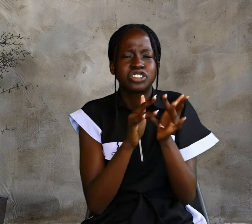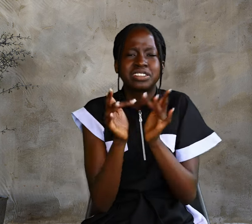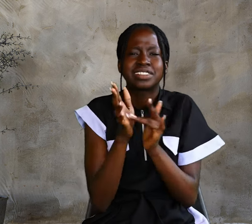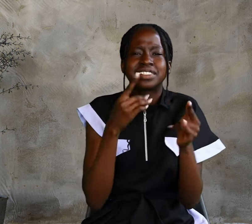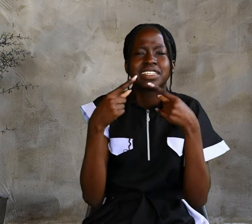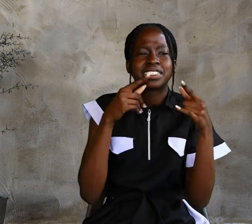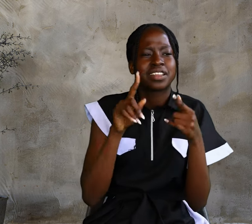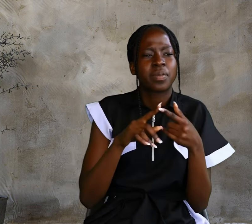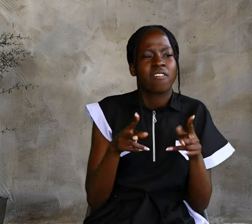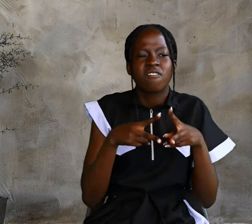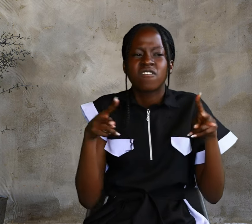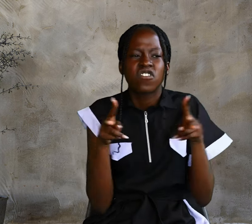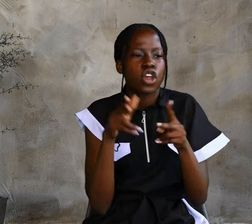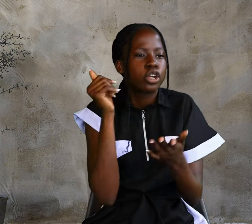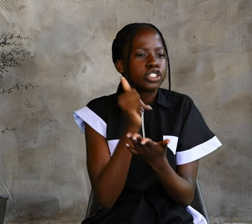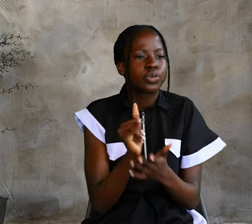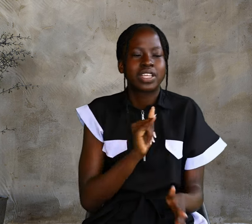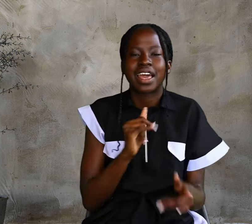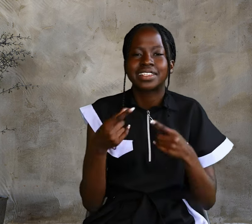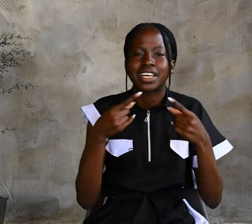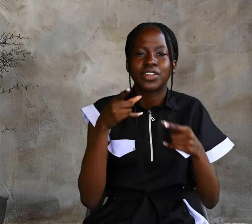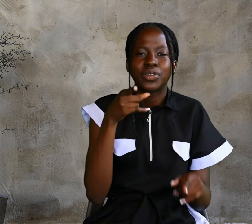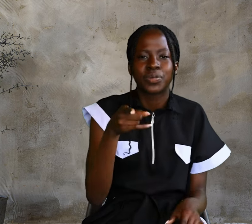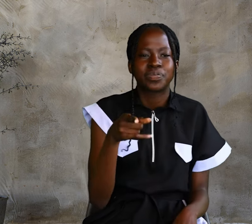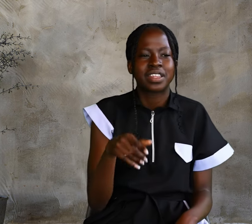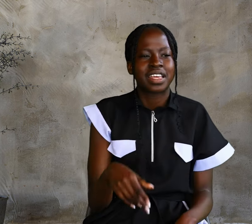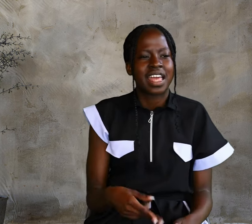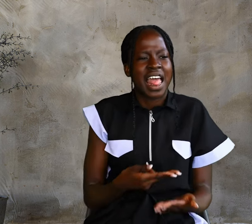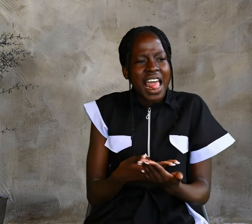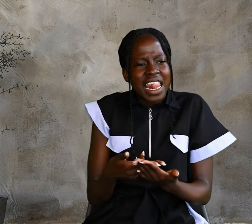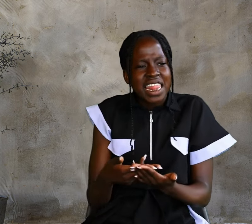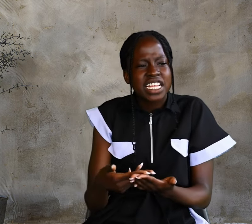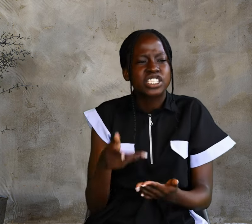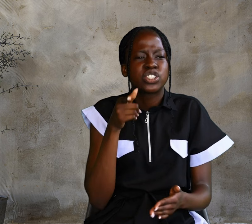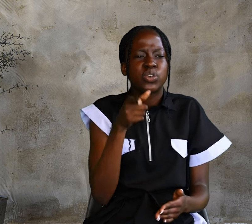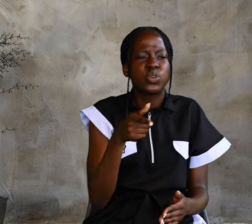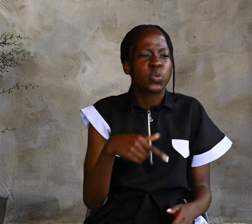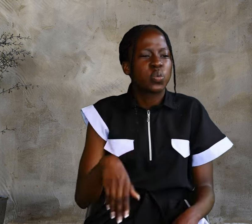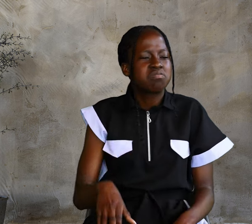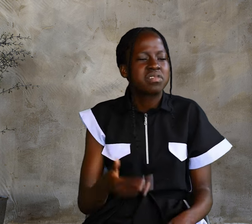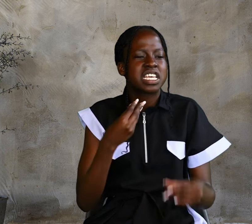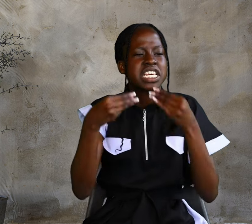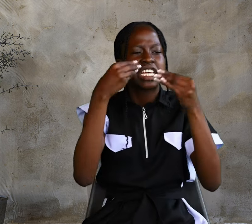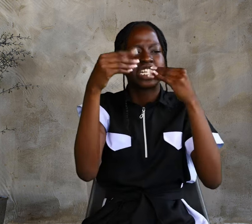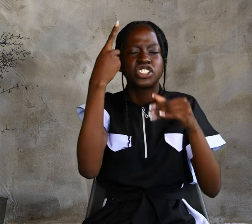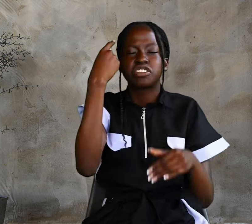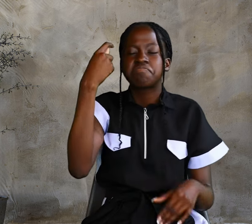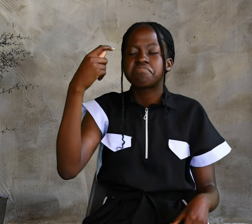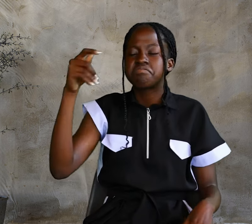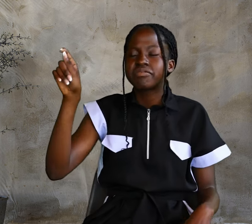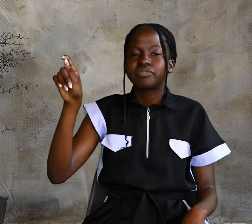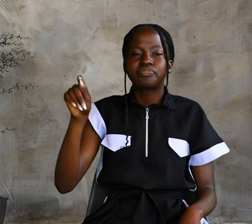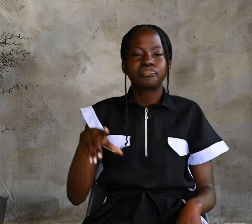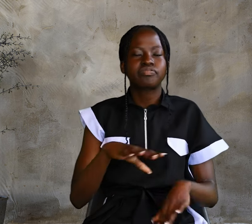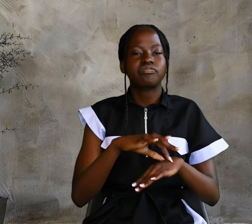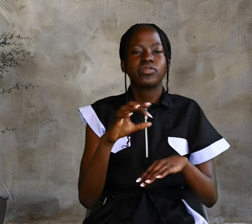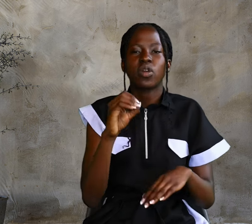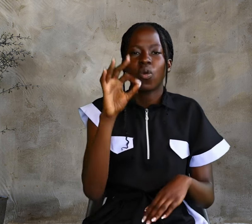said to them, Very truly, I tell you, unless you eat the flesh of the Son of Man